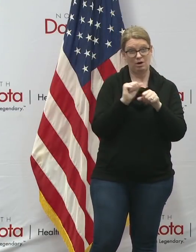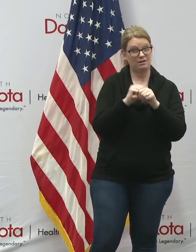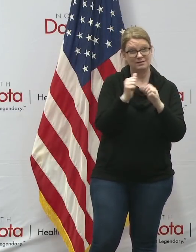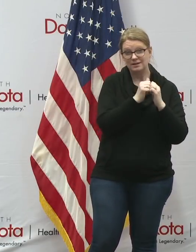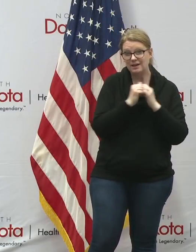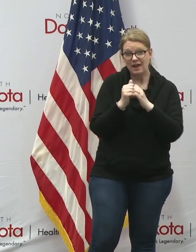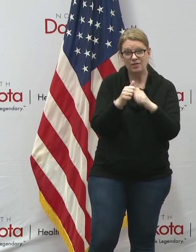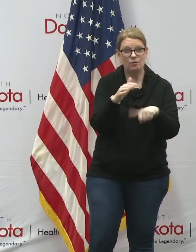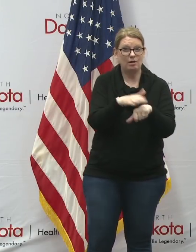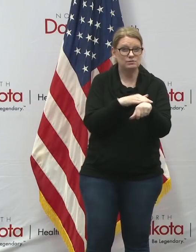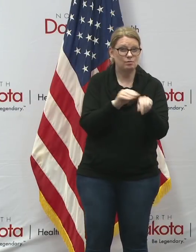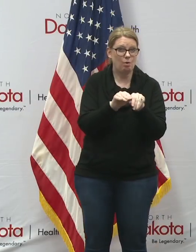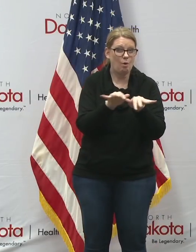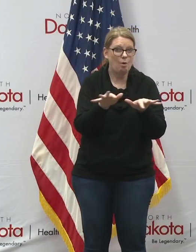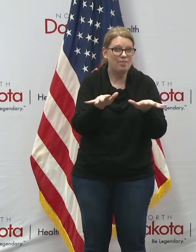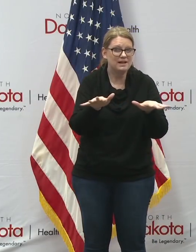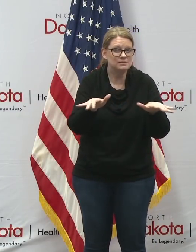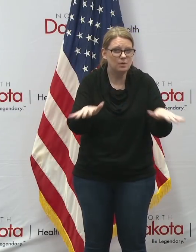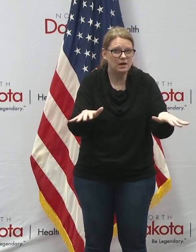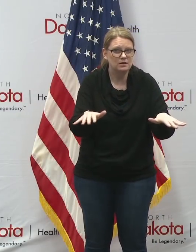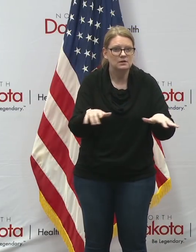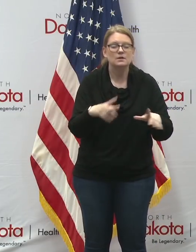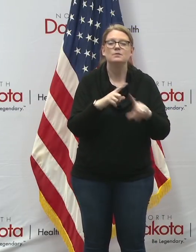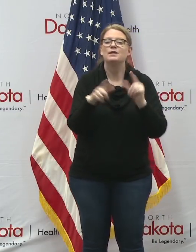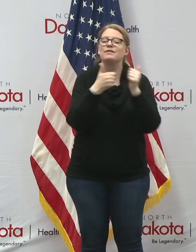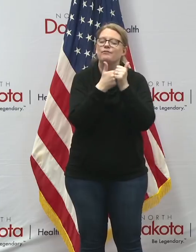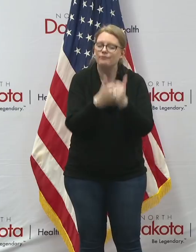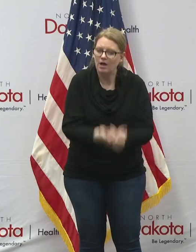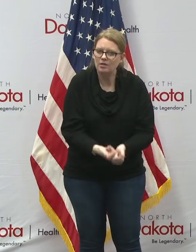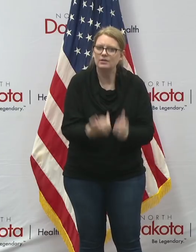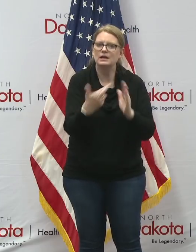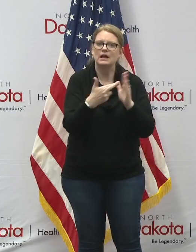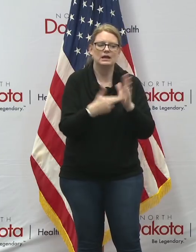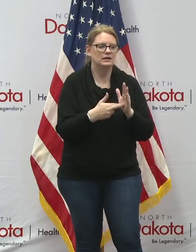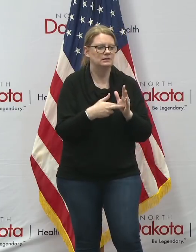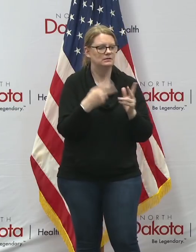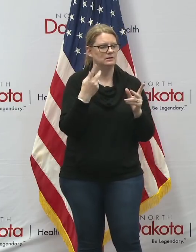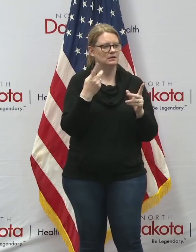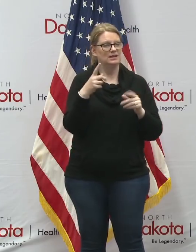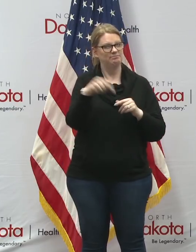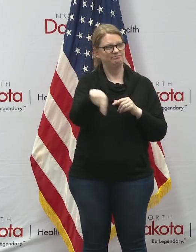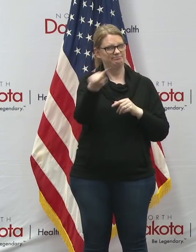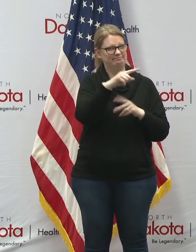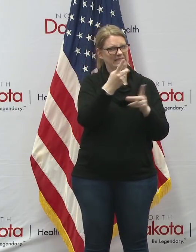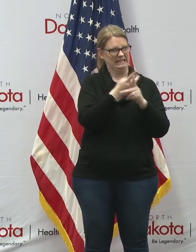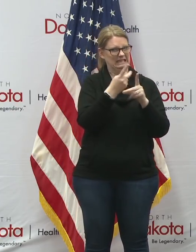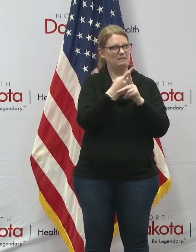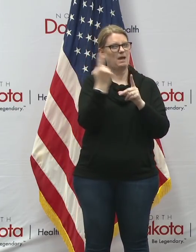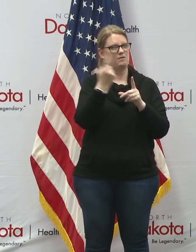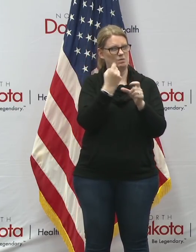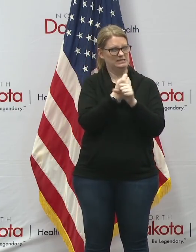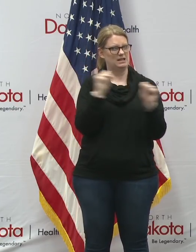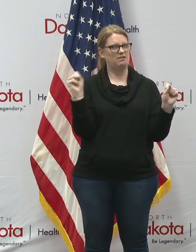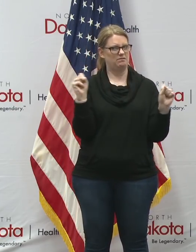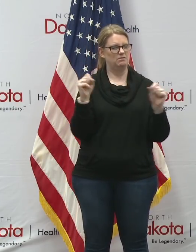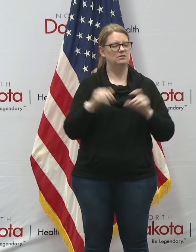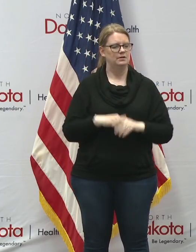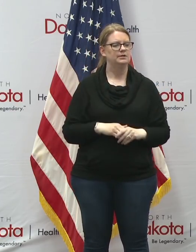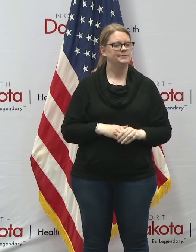19 but thank you again for following these guidelines and please help keep yourselves and other fellow community members safe